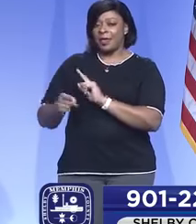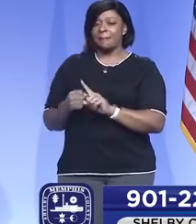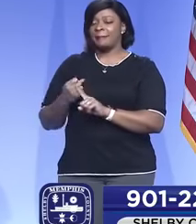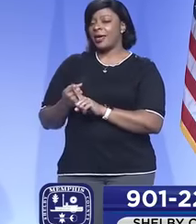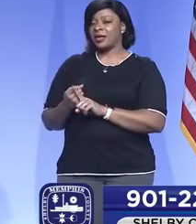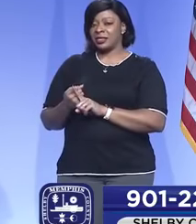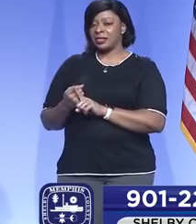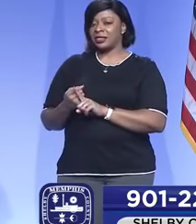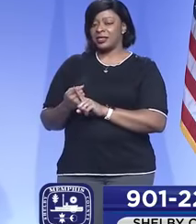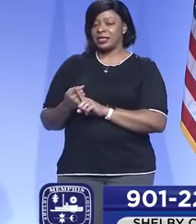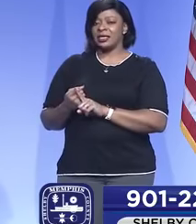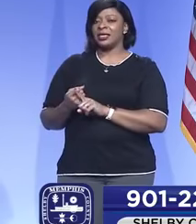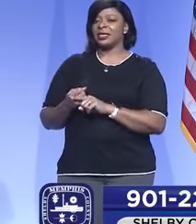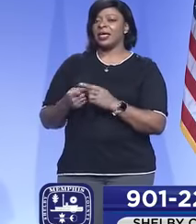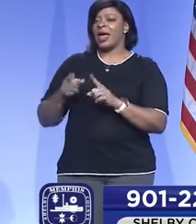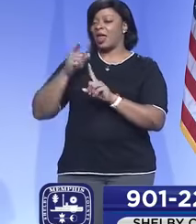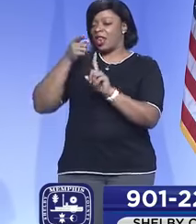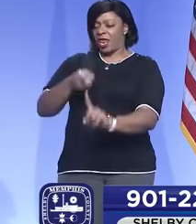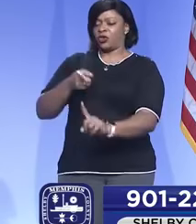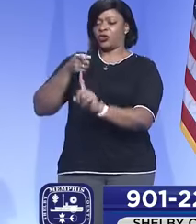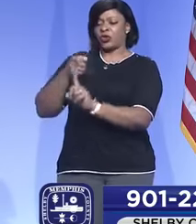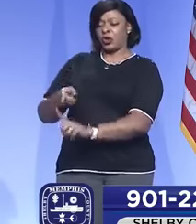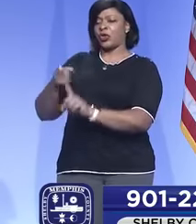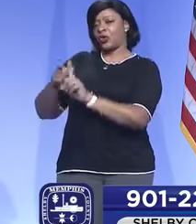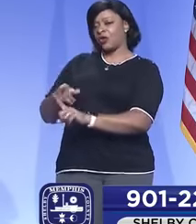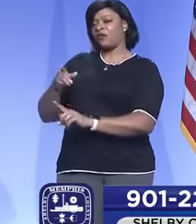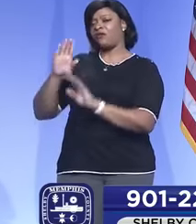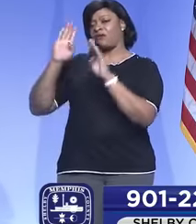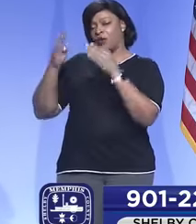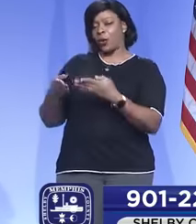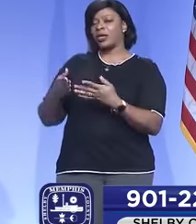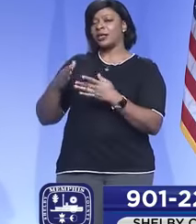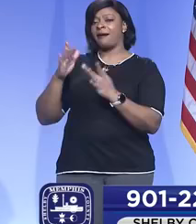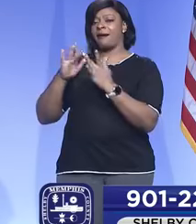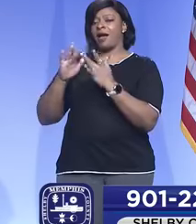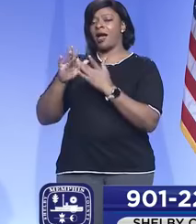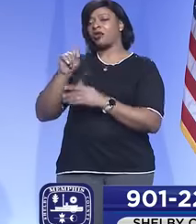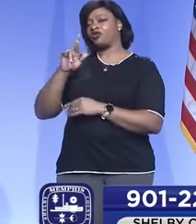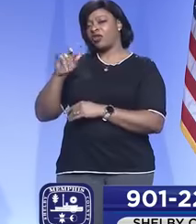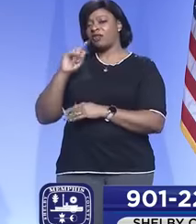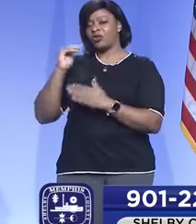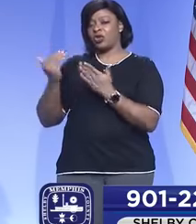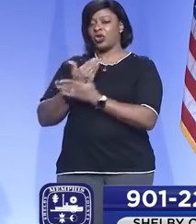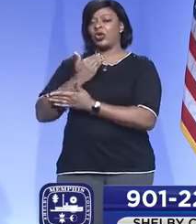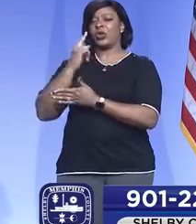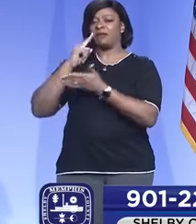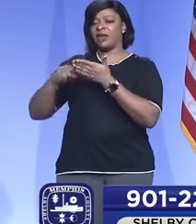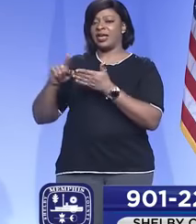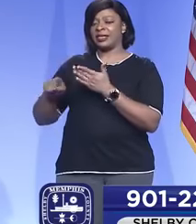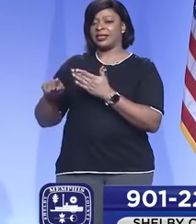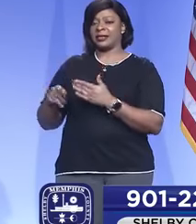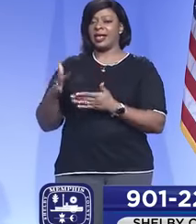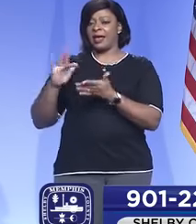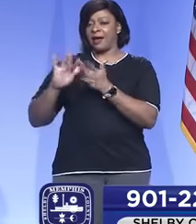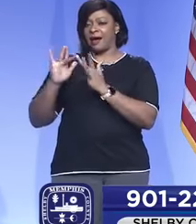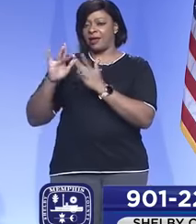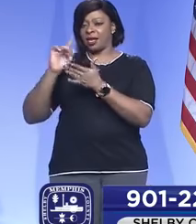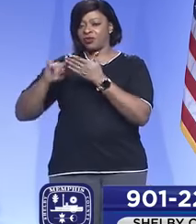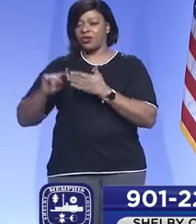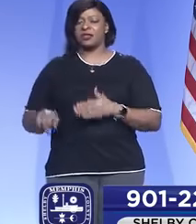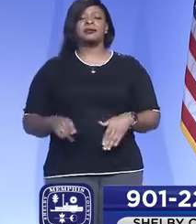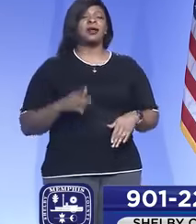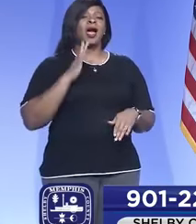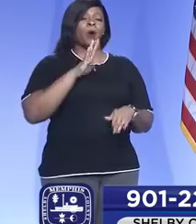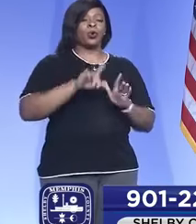laser-focused contact tracing investigations with all these new cases? So I'll start first, and then I'll turn it over to David because he